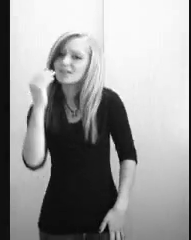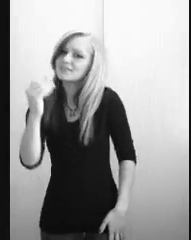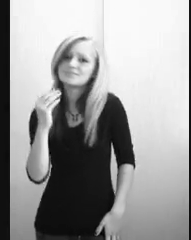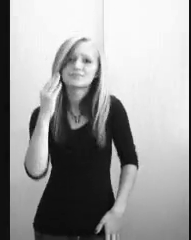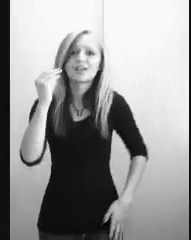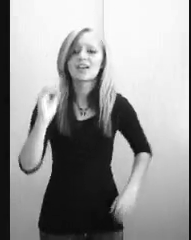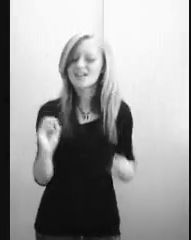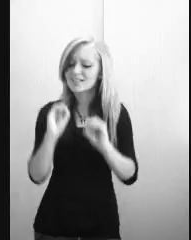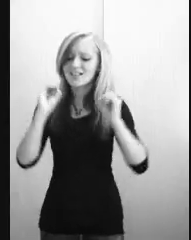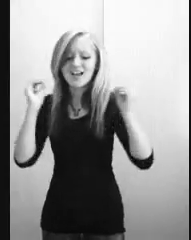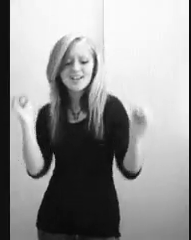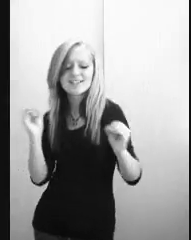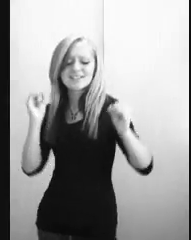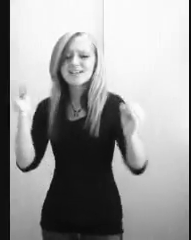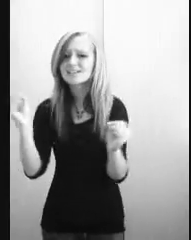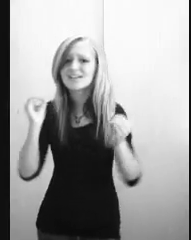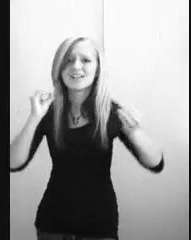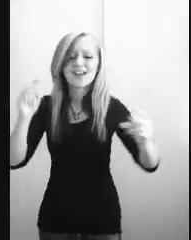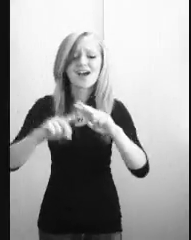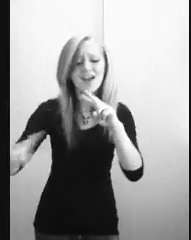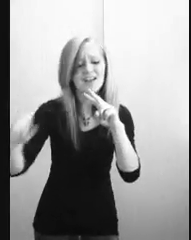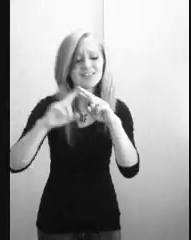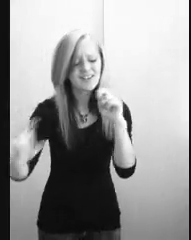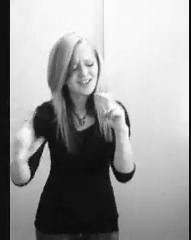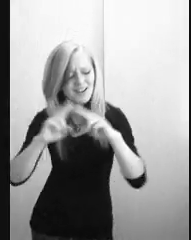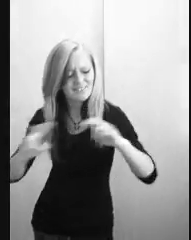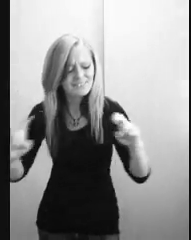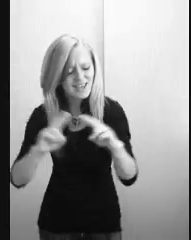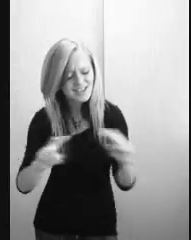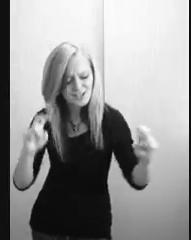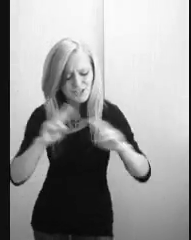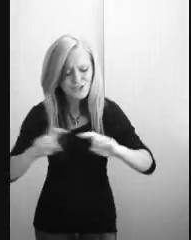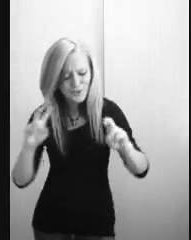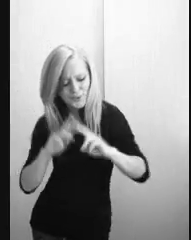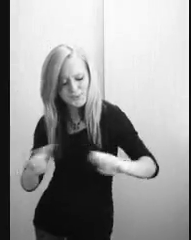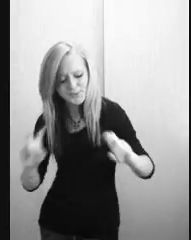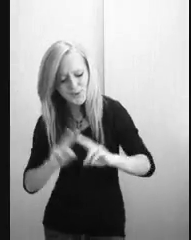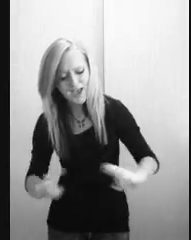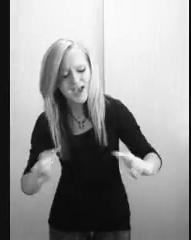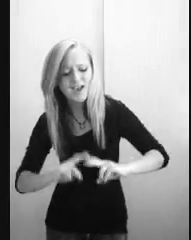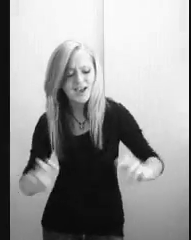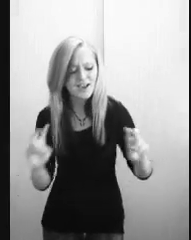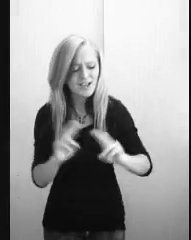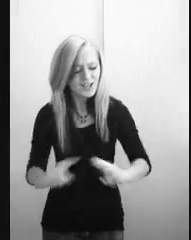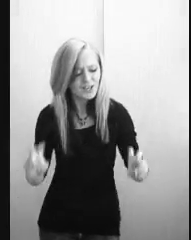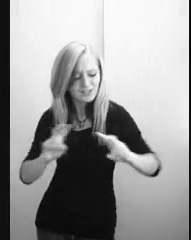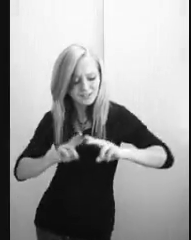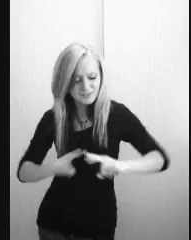feeling like there's nothing to figure out.